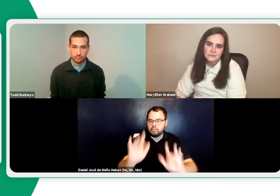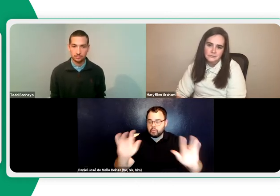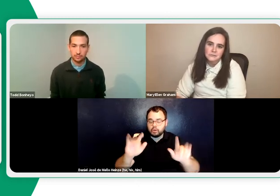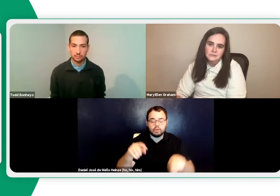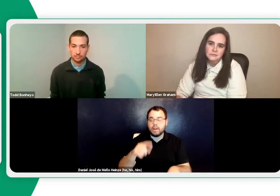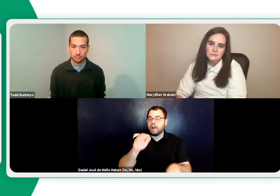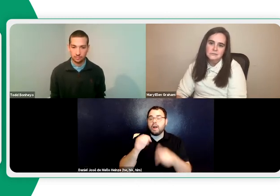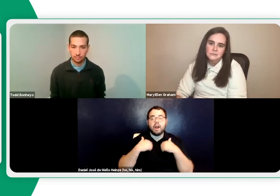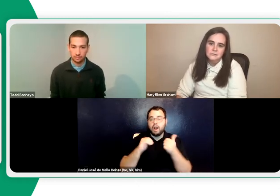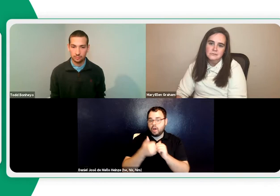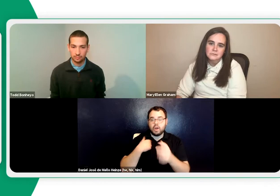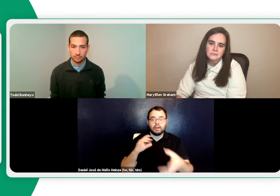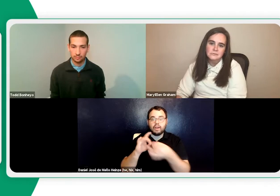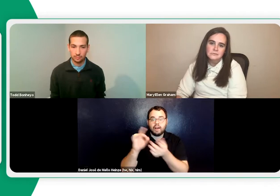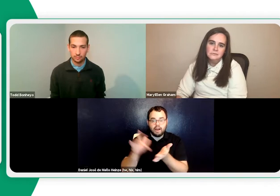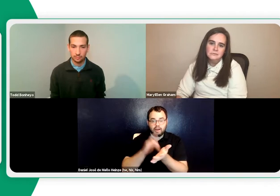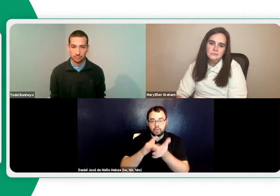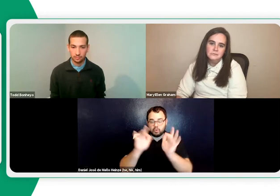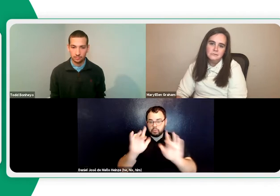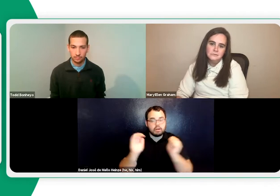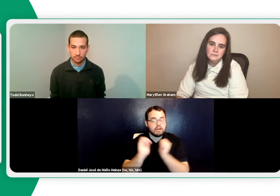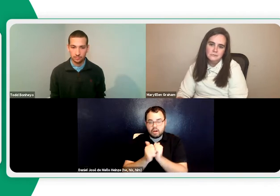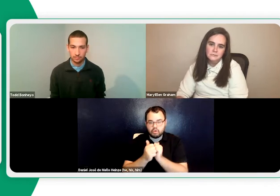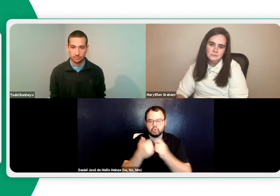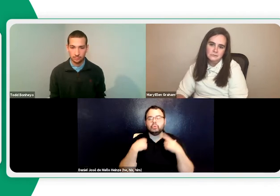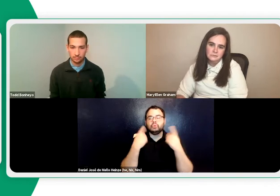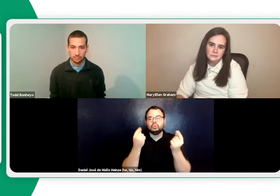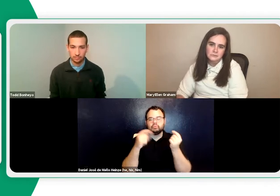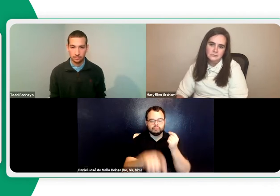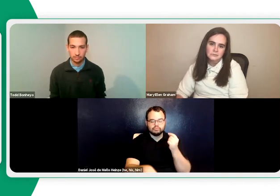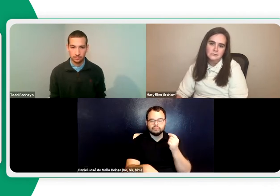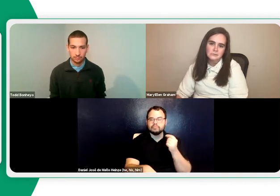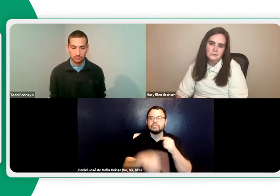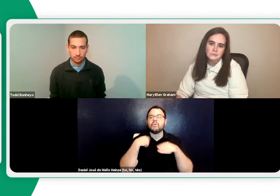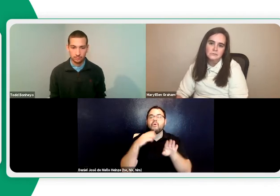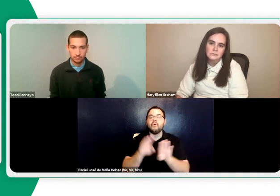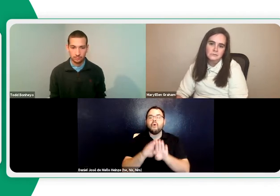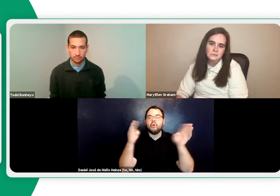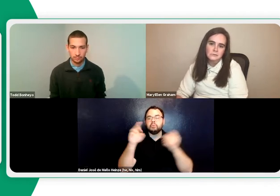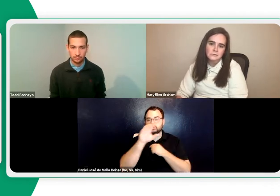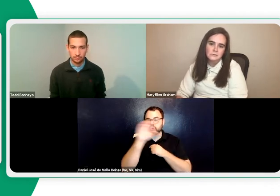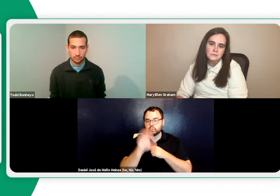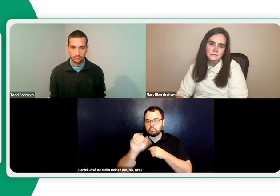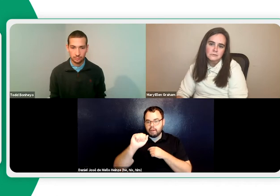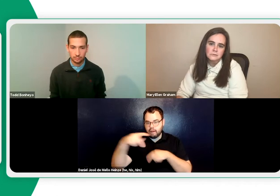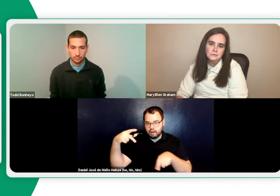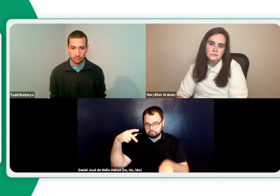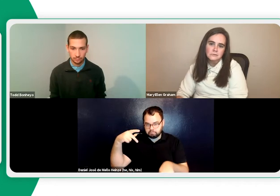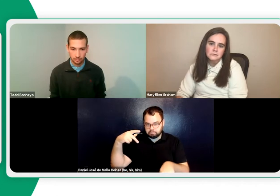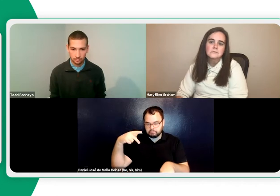with some type of stylus or pen that connects to the computer. So what I do is open up Zoom.